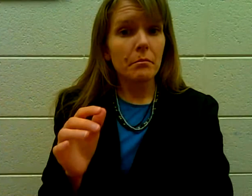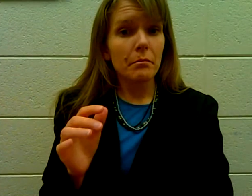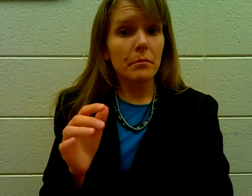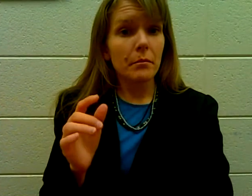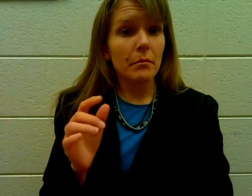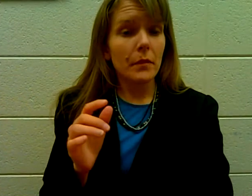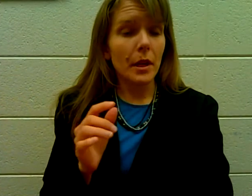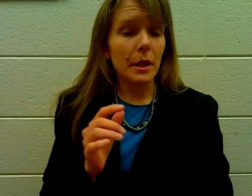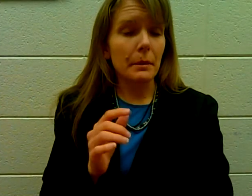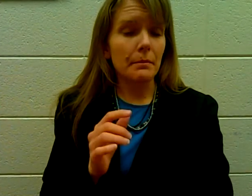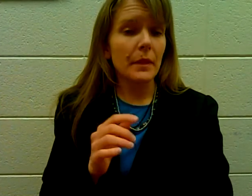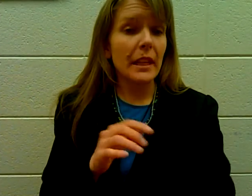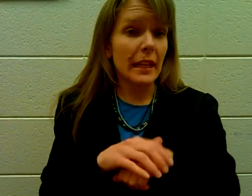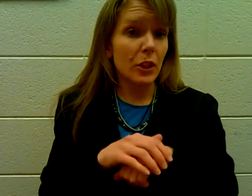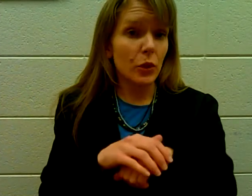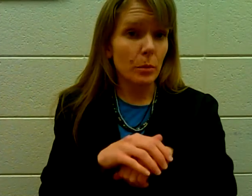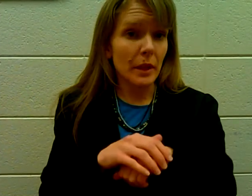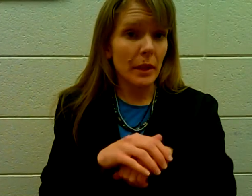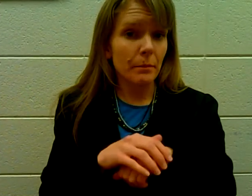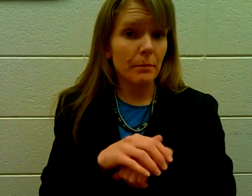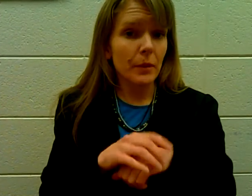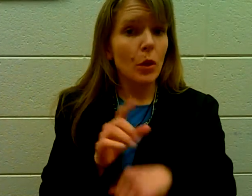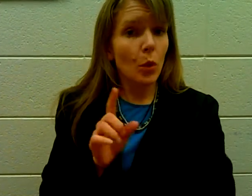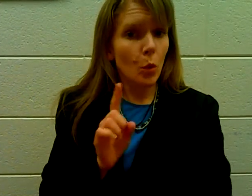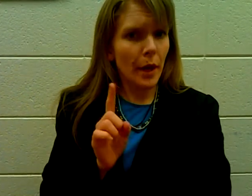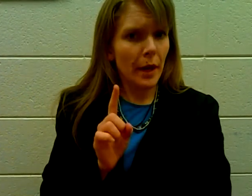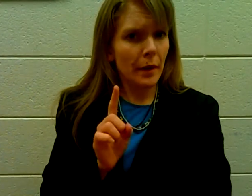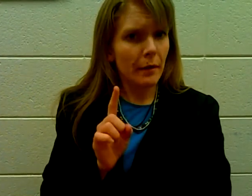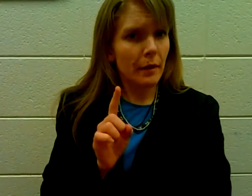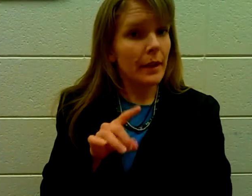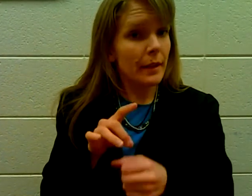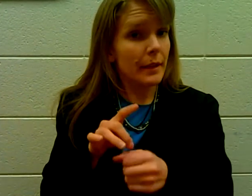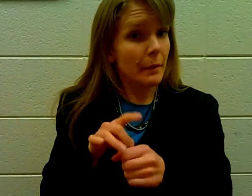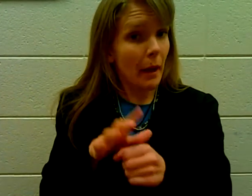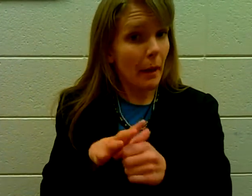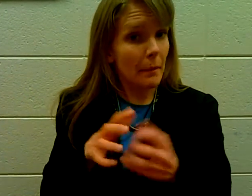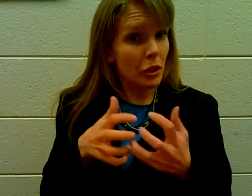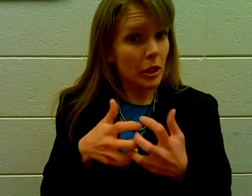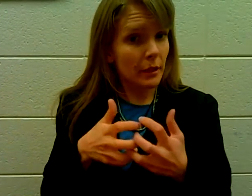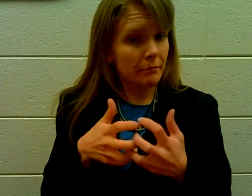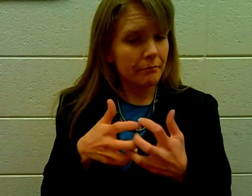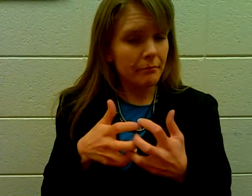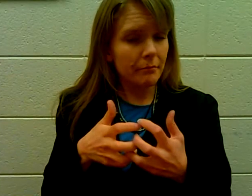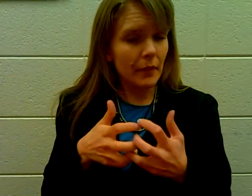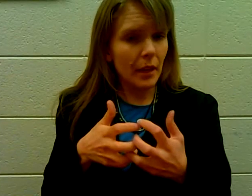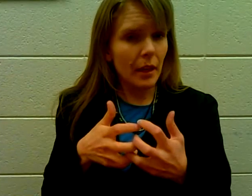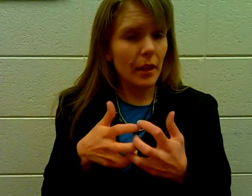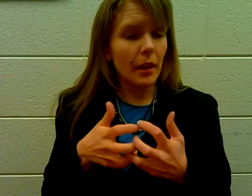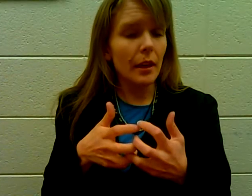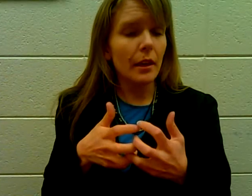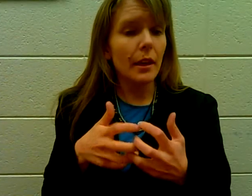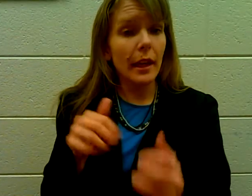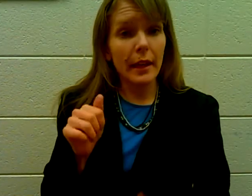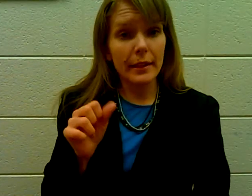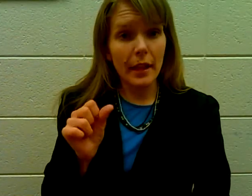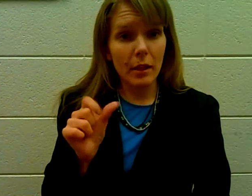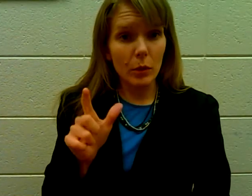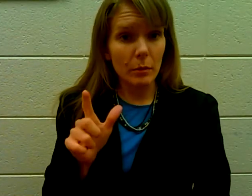Um. In English would be. Where is the pop machine? In ASL it would